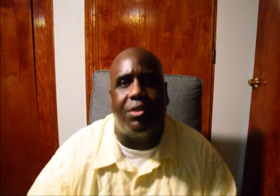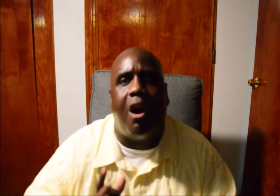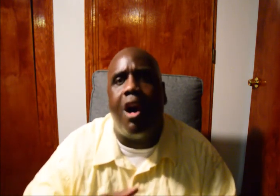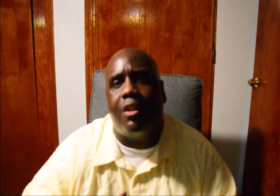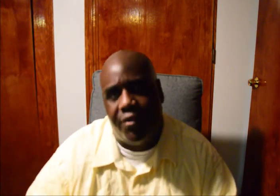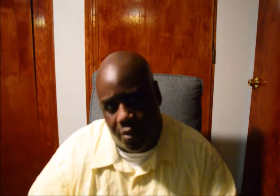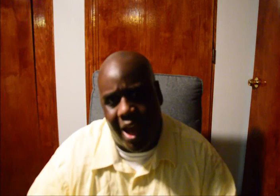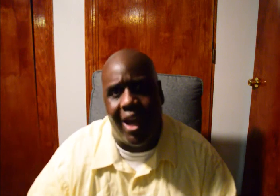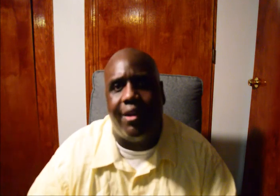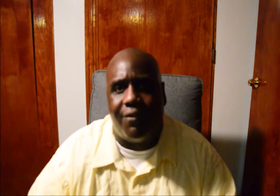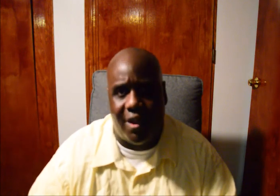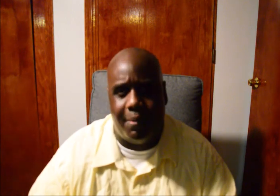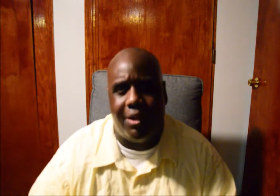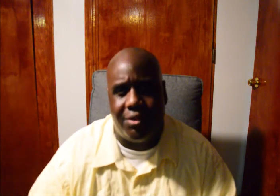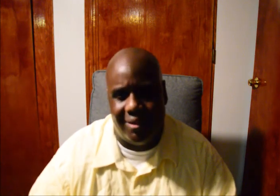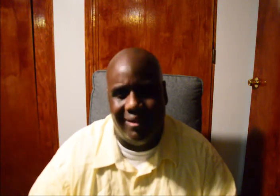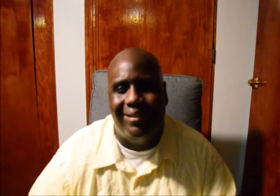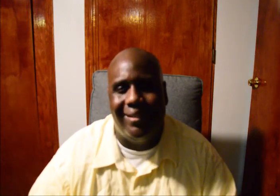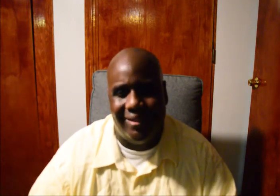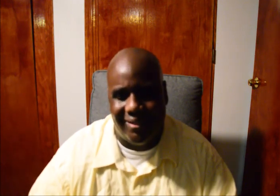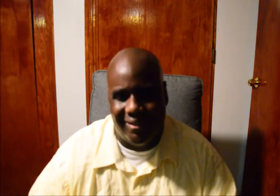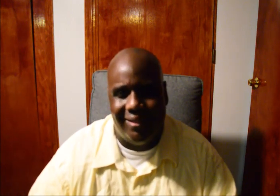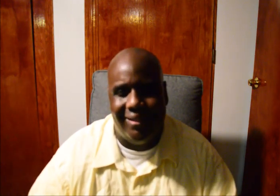blessings to all of you and your families.